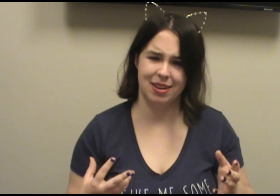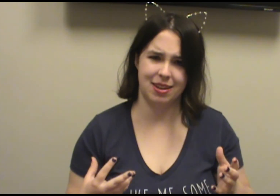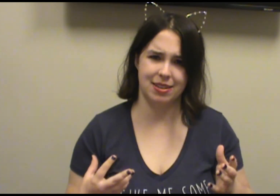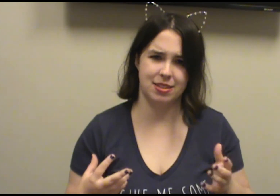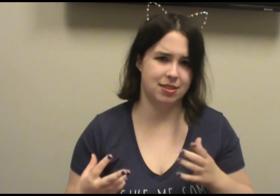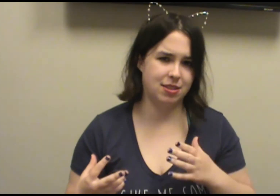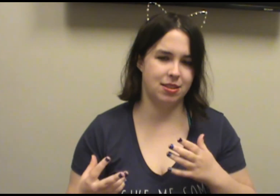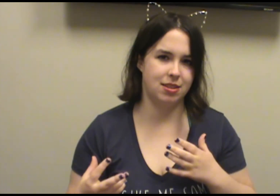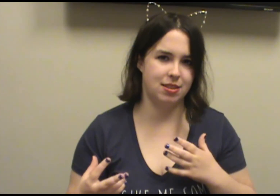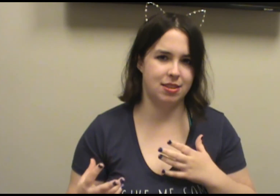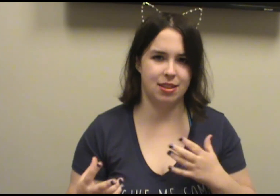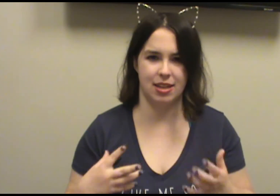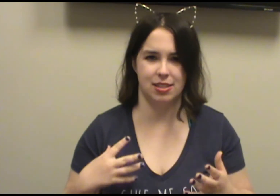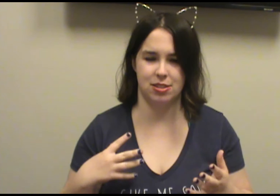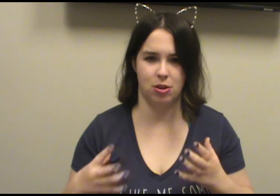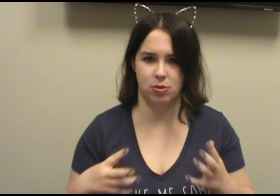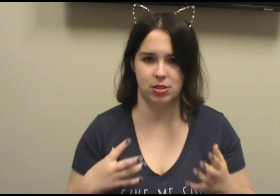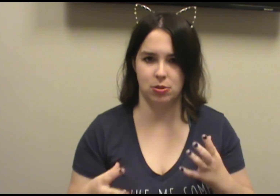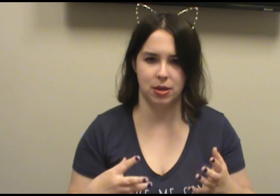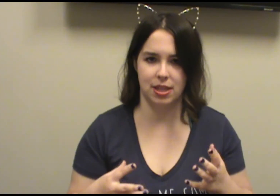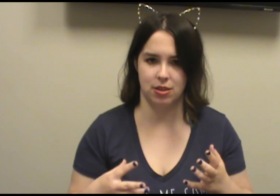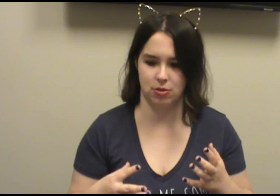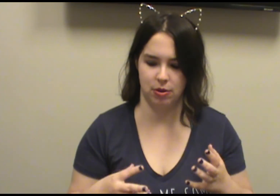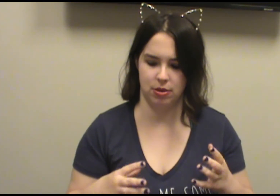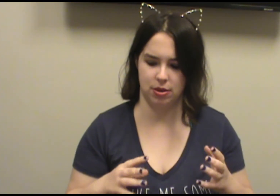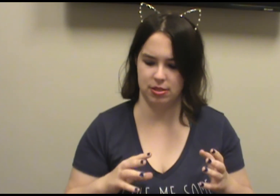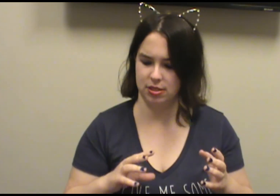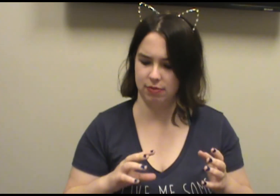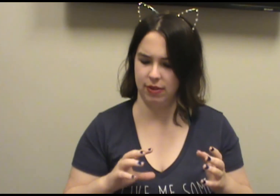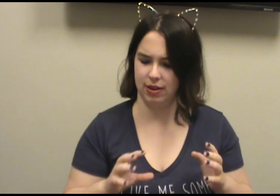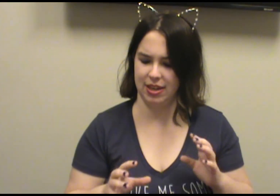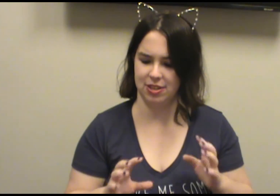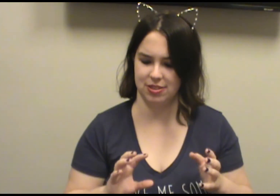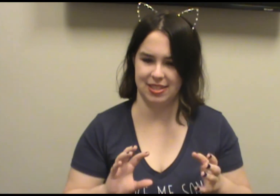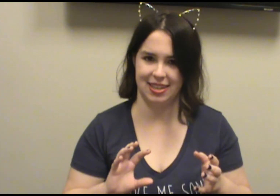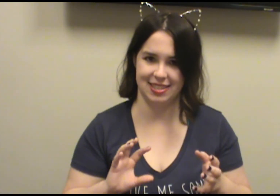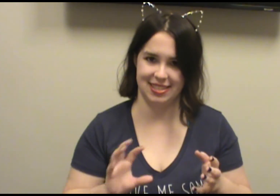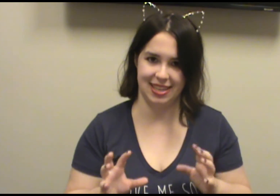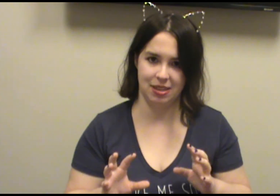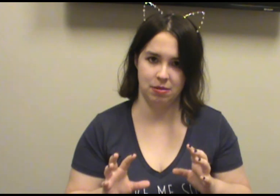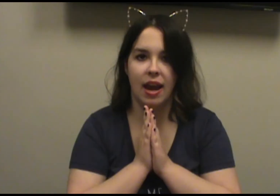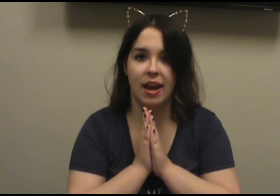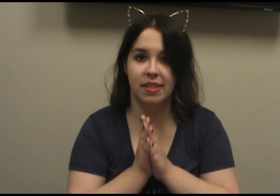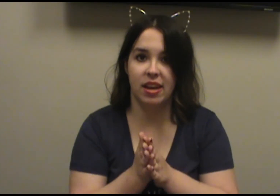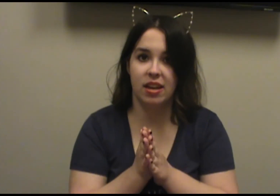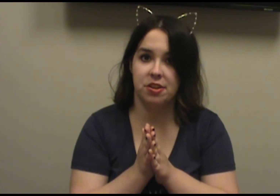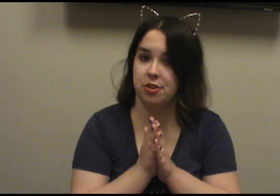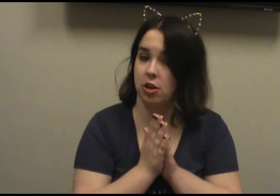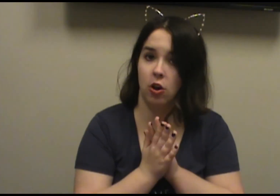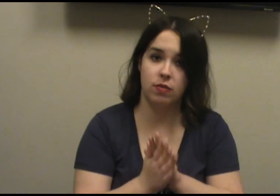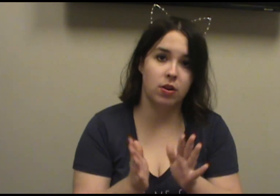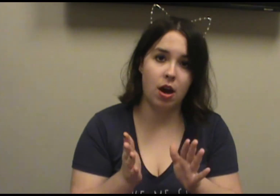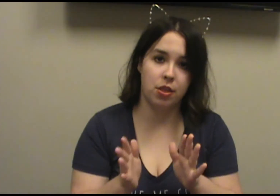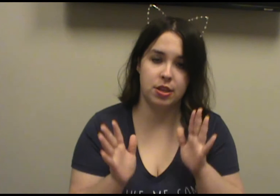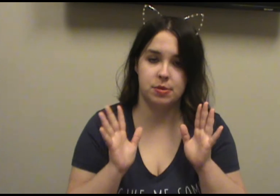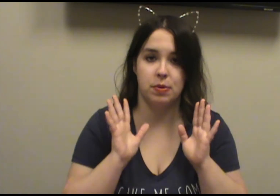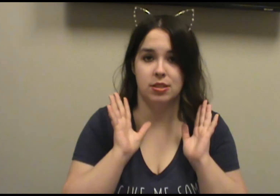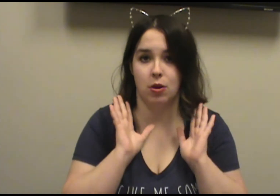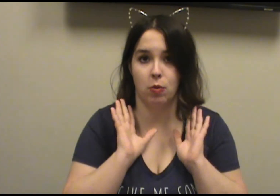because that whole story that they're doing with her is just very interesting to see. And then, overall, this was a